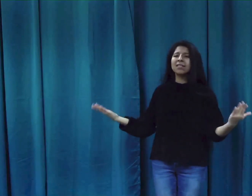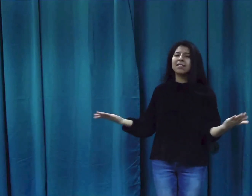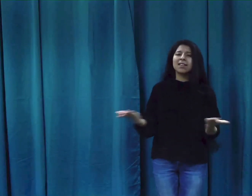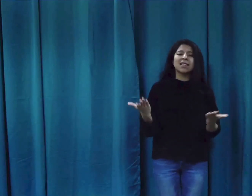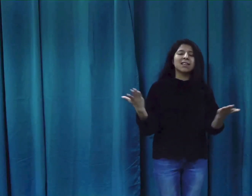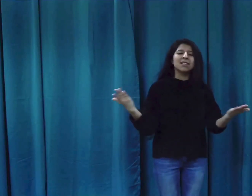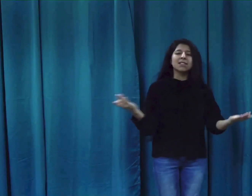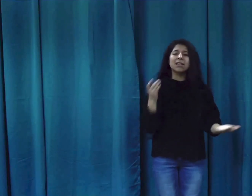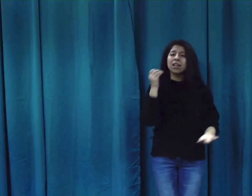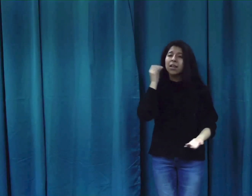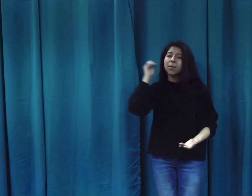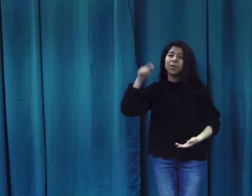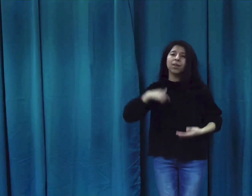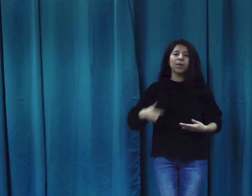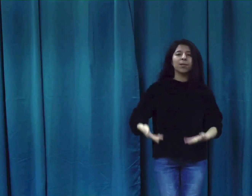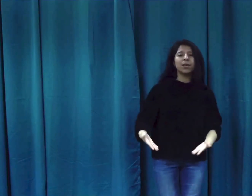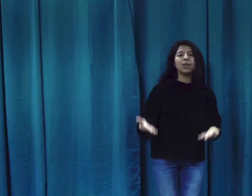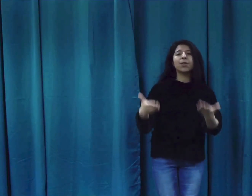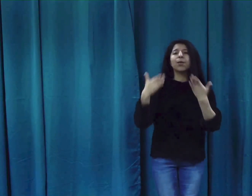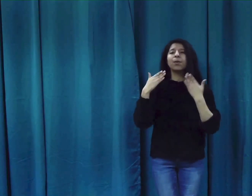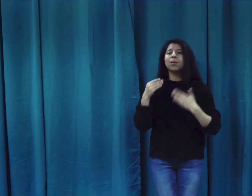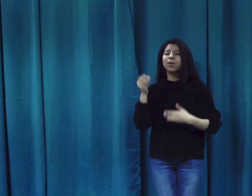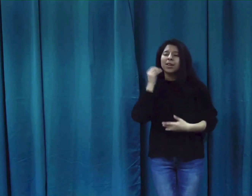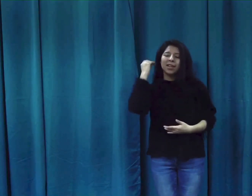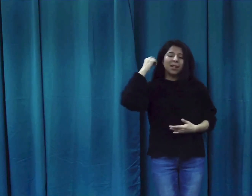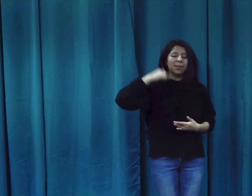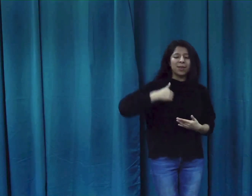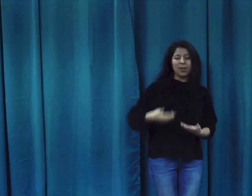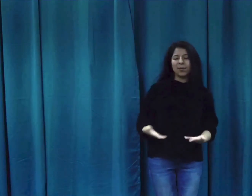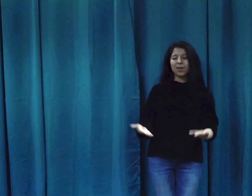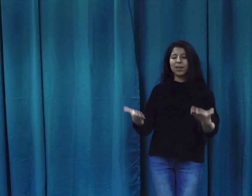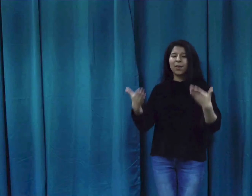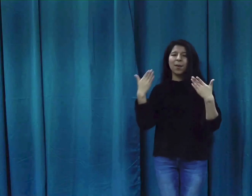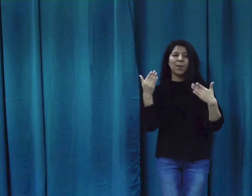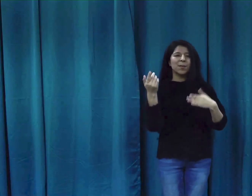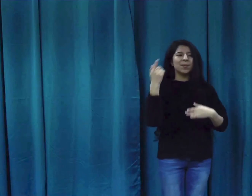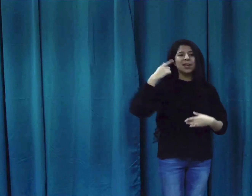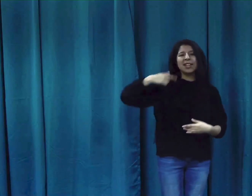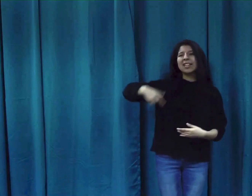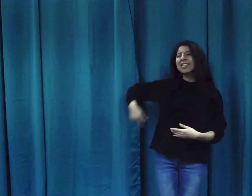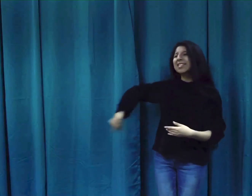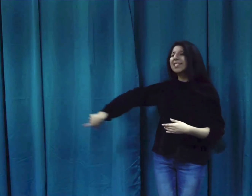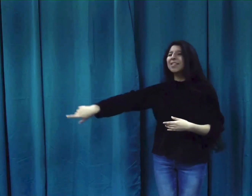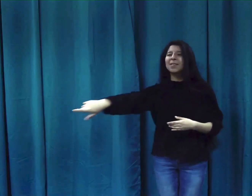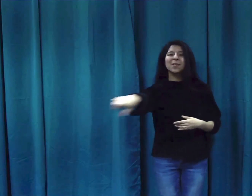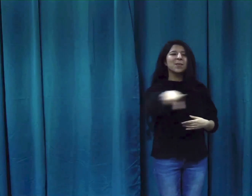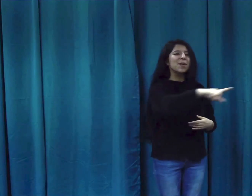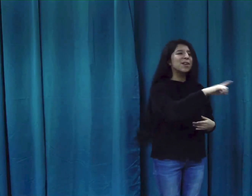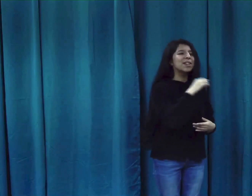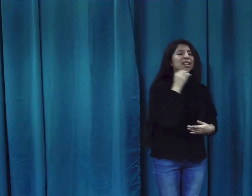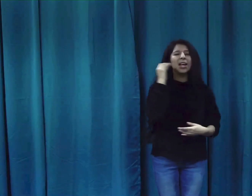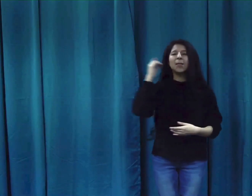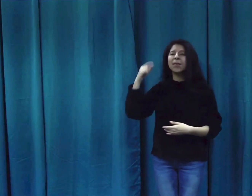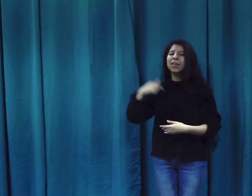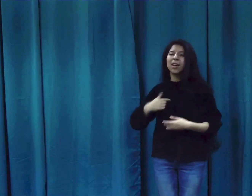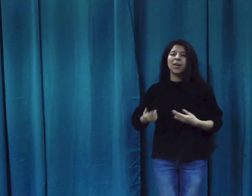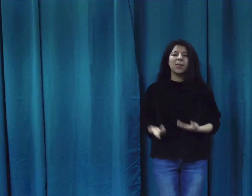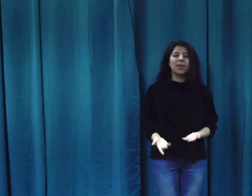takes I'm coming home, I'm coming home Tell the world I'm coming